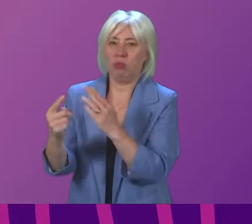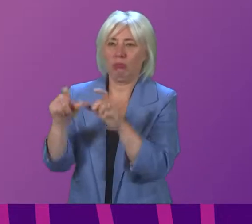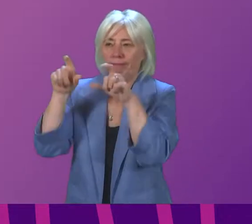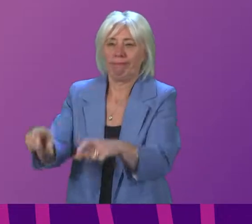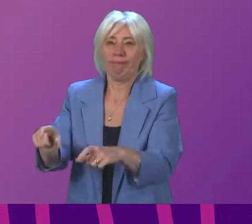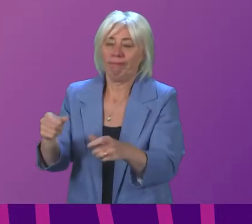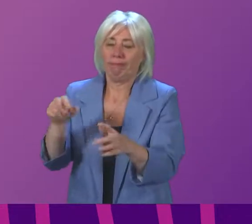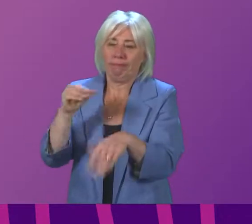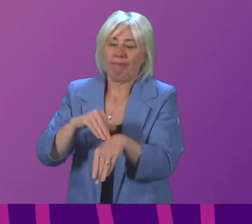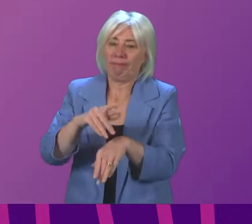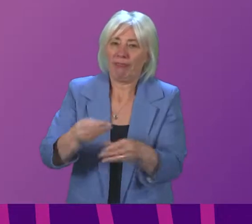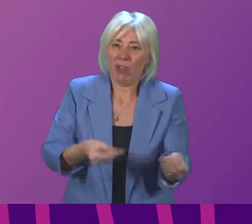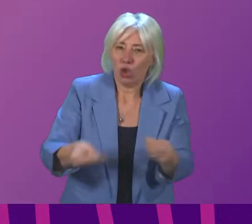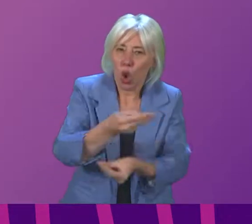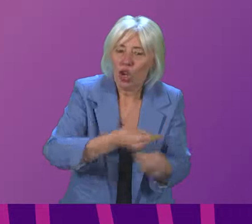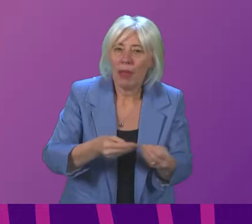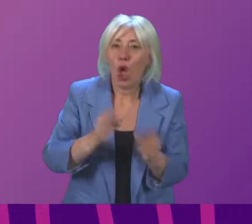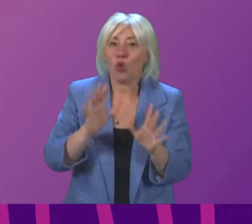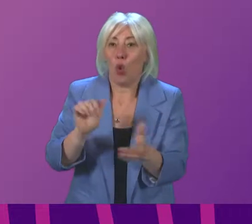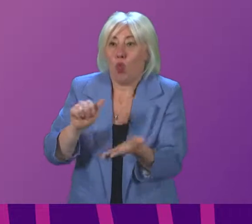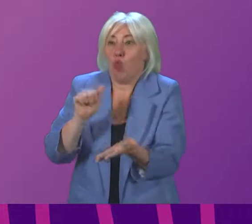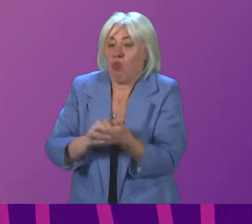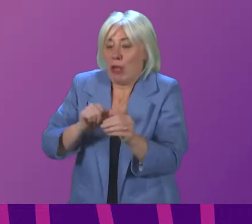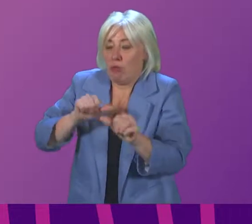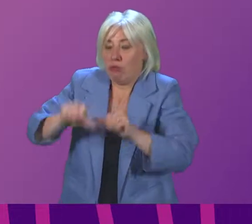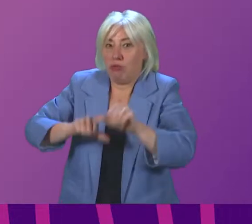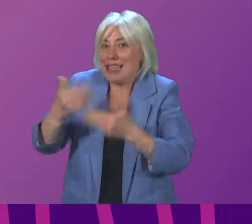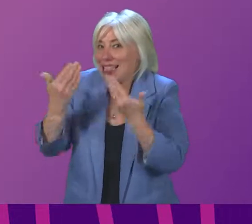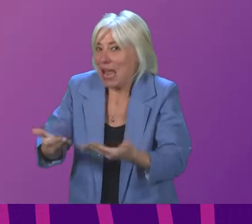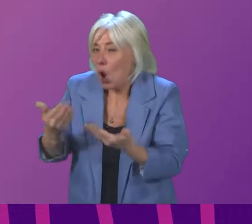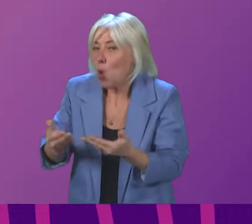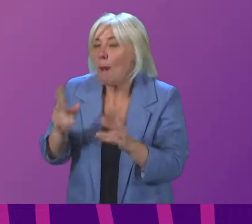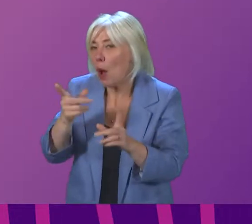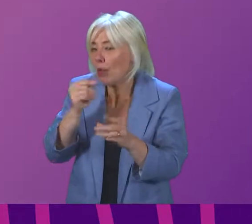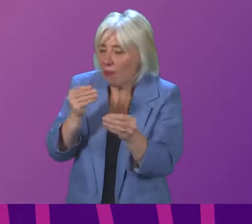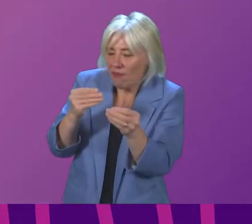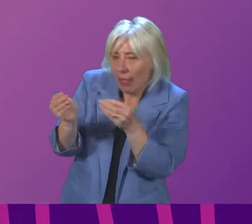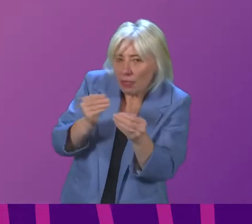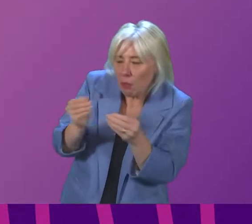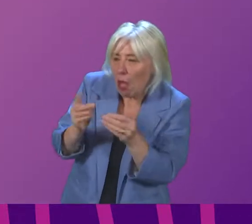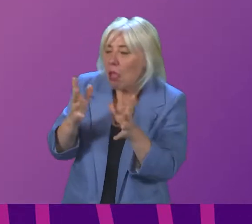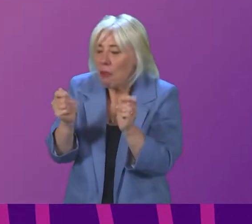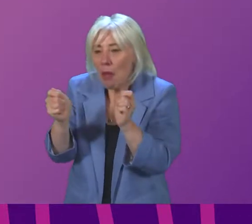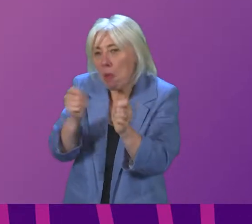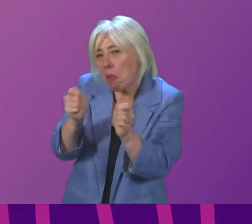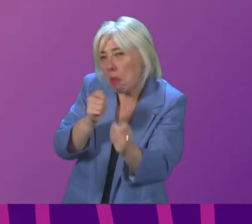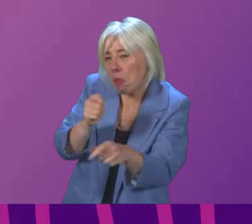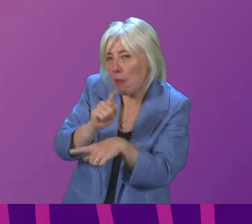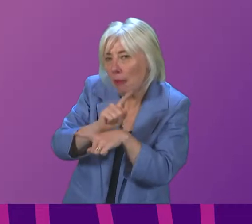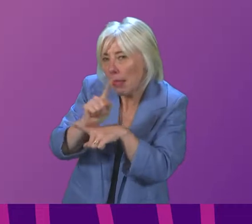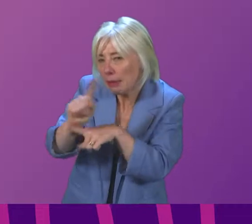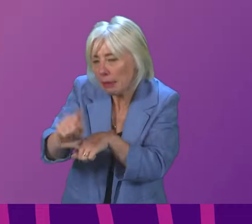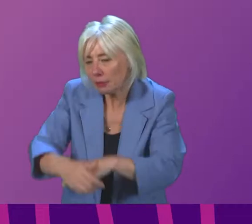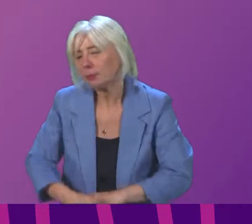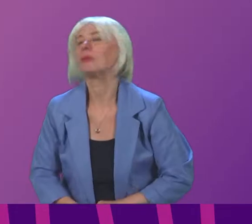this is about taking appropriate steps now, but being flexible, as we think it is safe to do so, to move to more proportionate arrangements in the future.